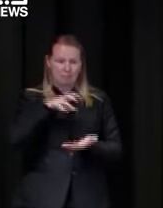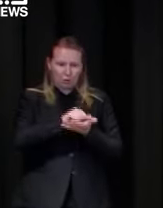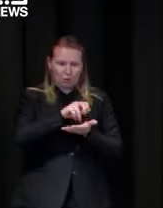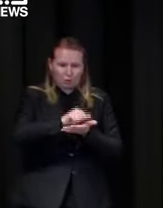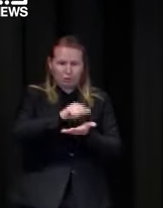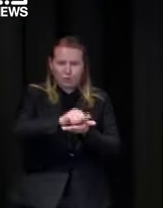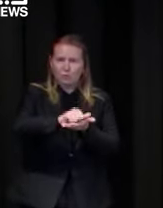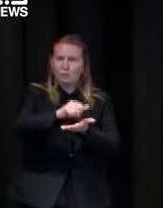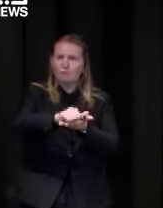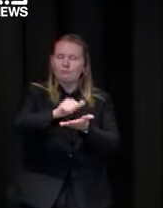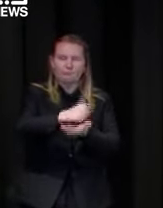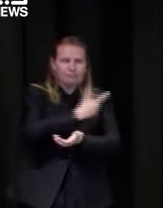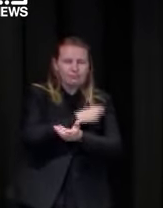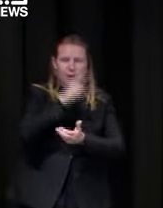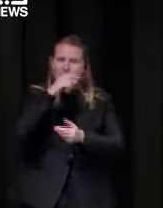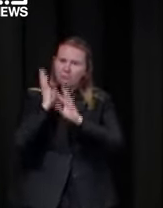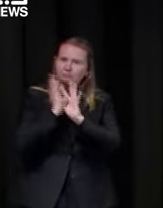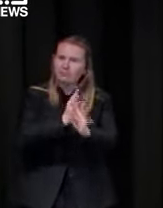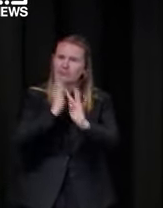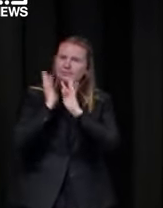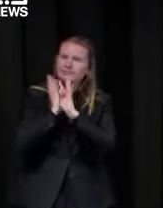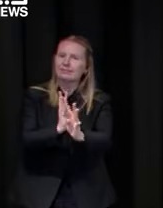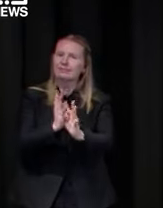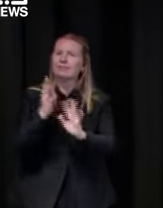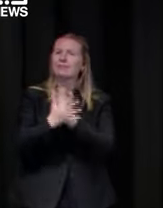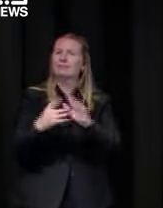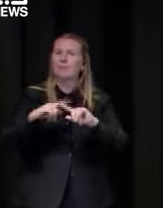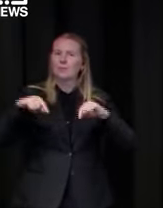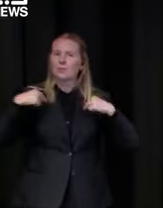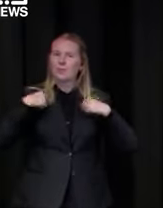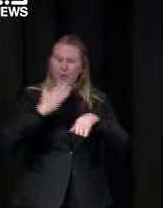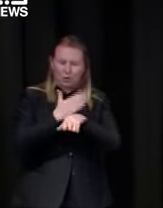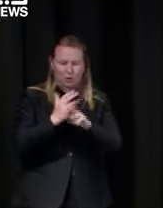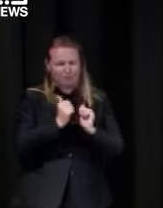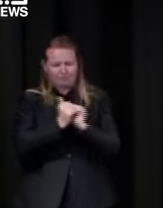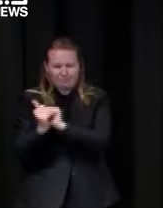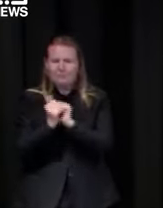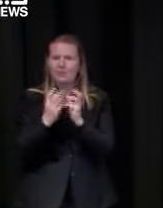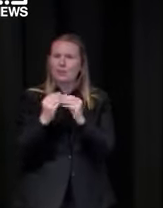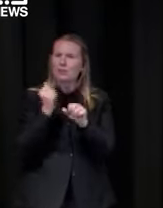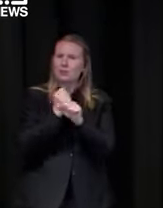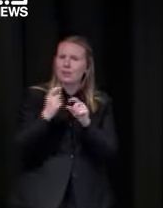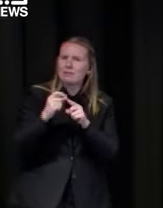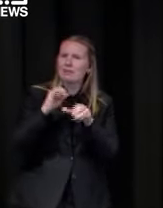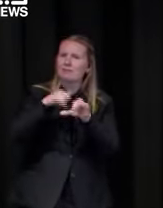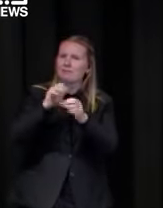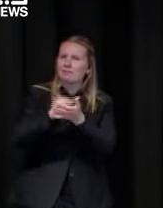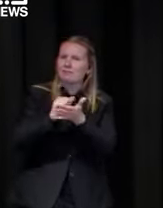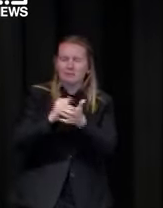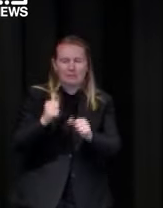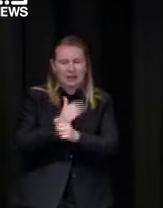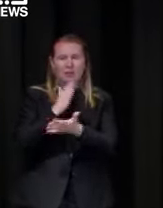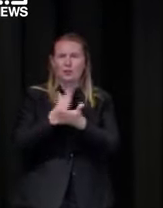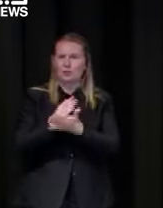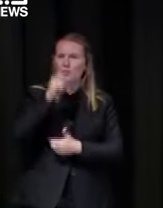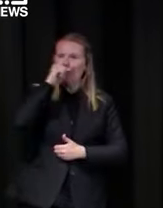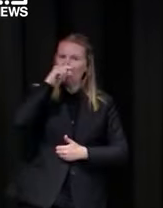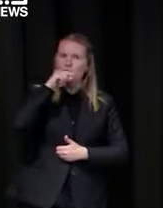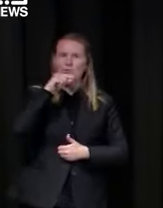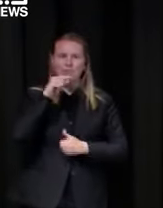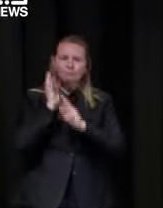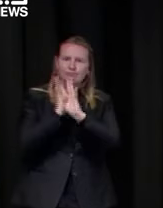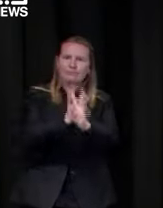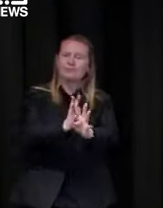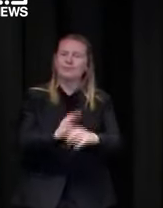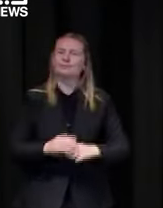um and we will you know we'll be working very closely with them as we have been to ensure that system works for people and then mark in terms of the first